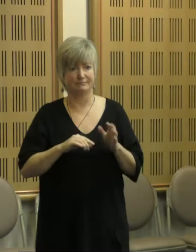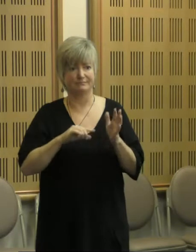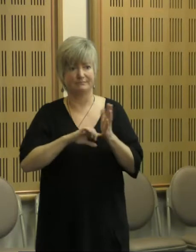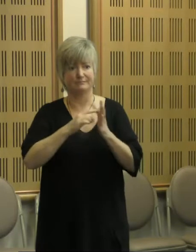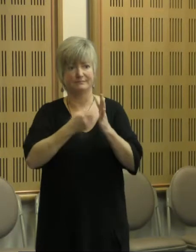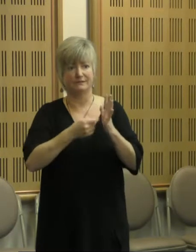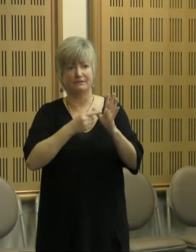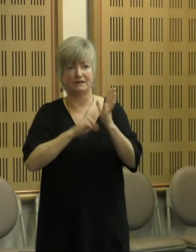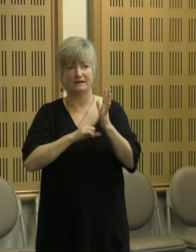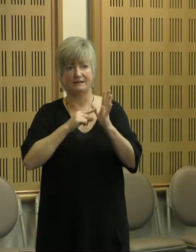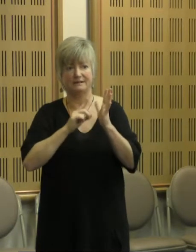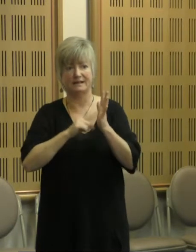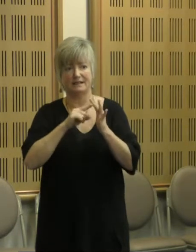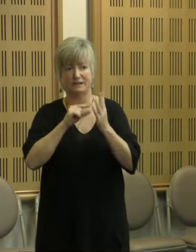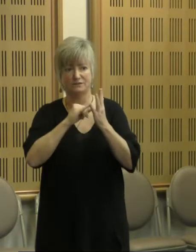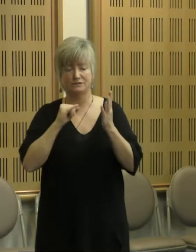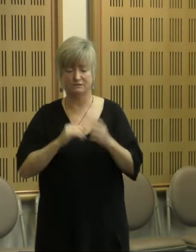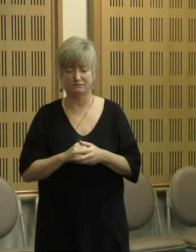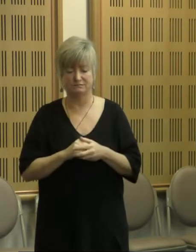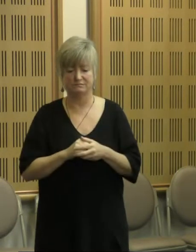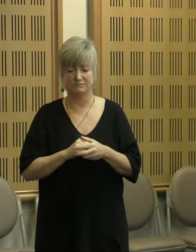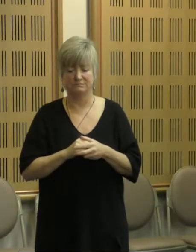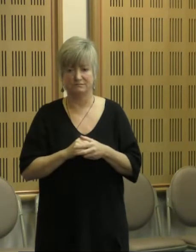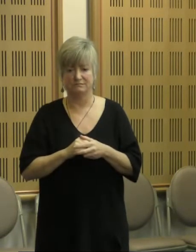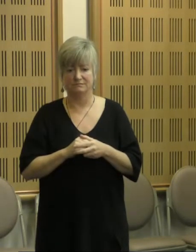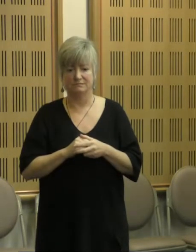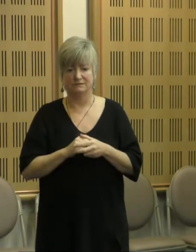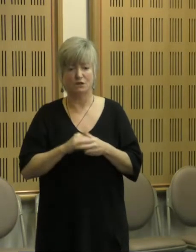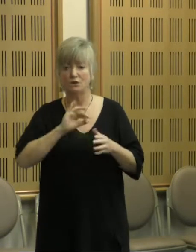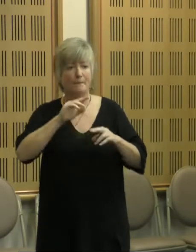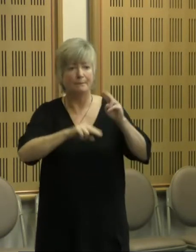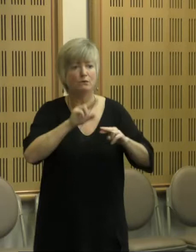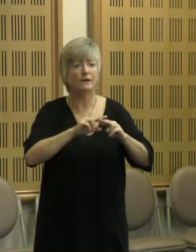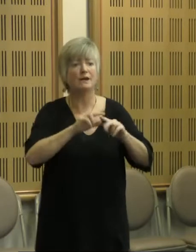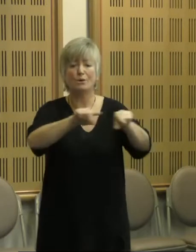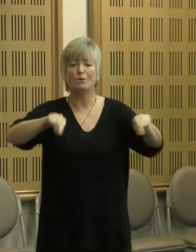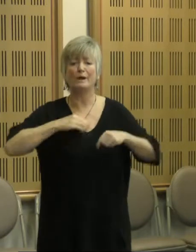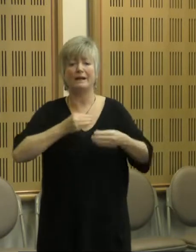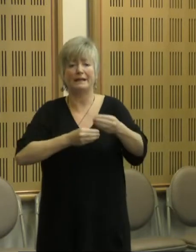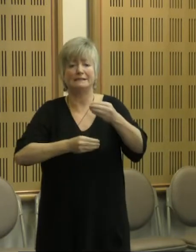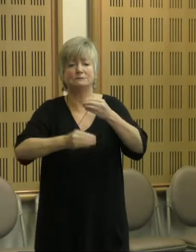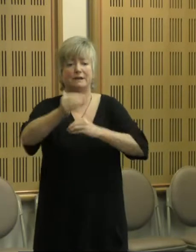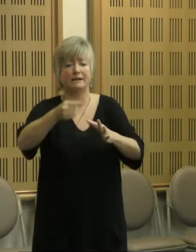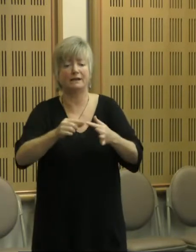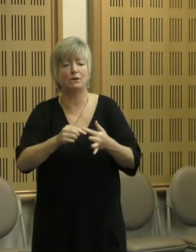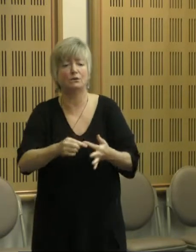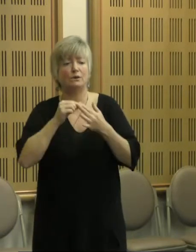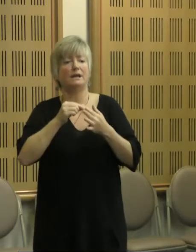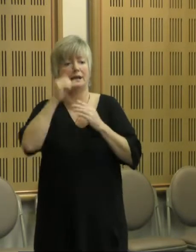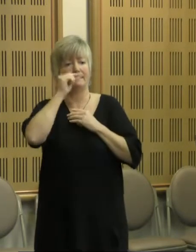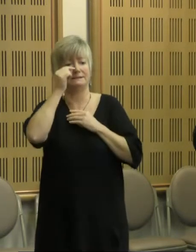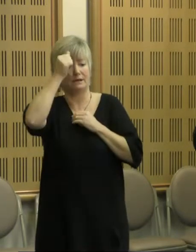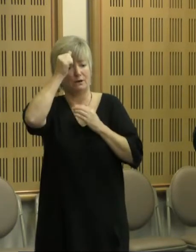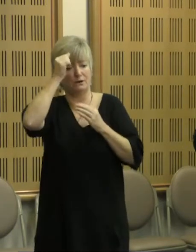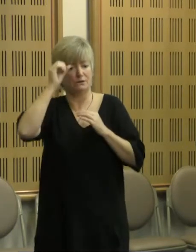that, rather than kind of building, I feel like we are exchanging unique capacity knowledge in a mutually